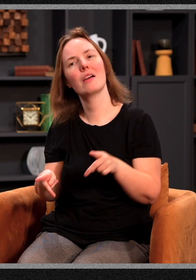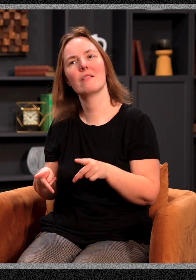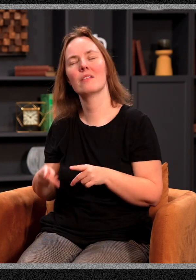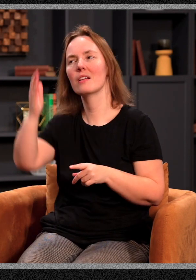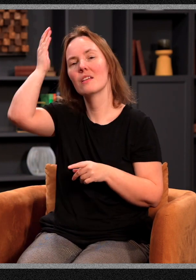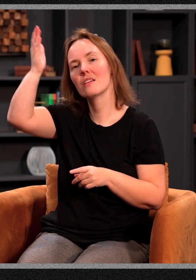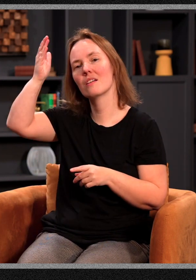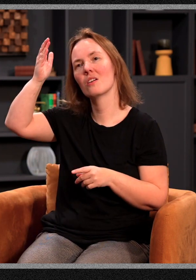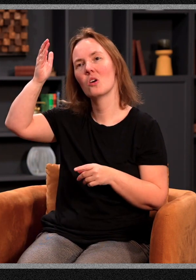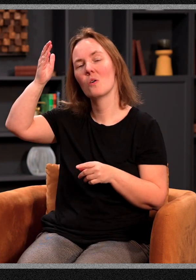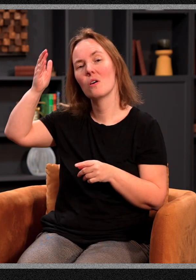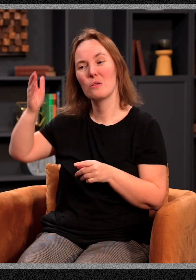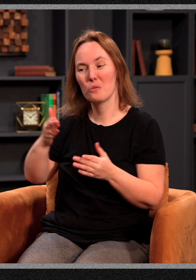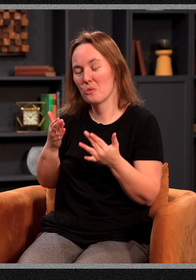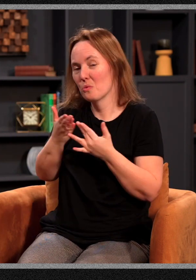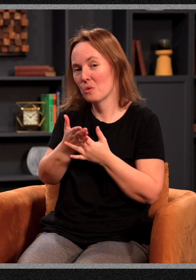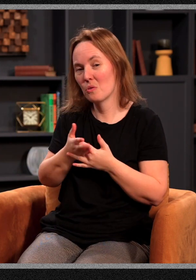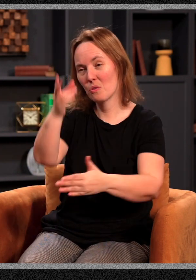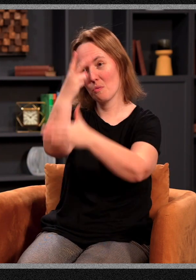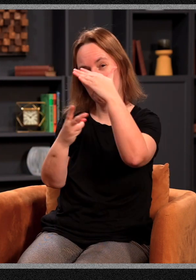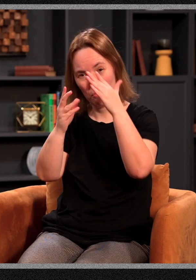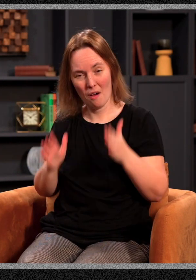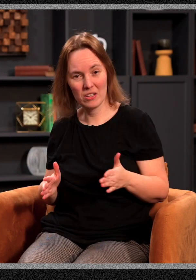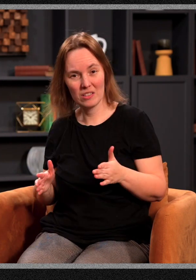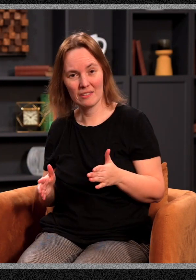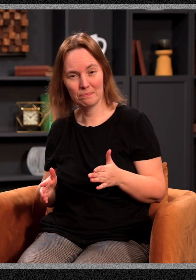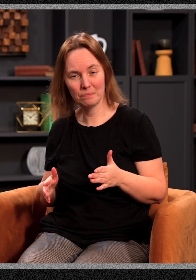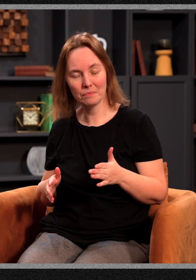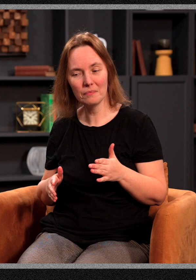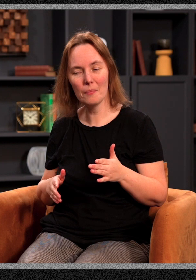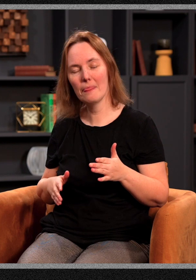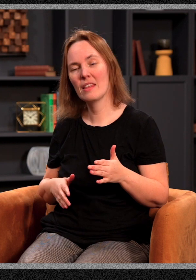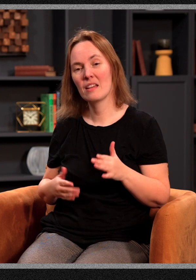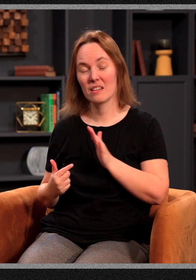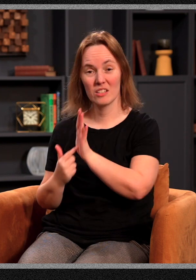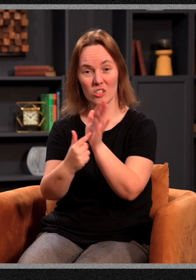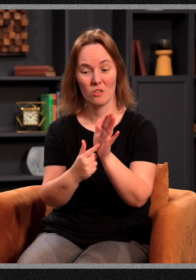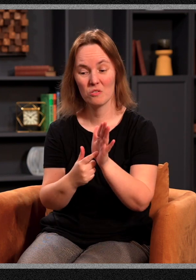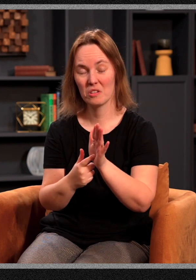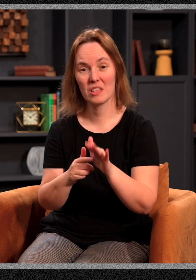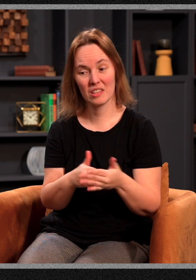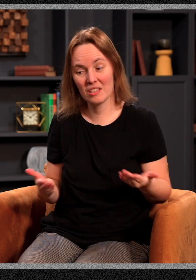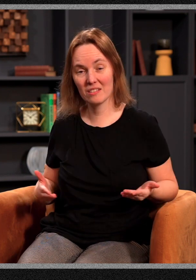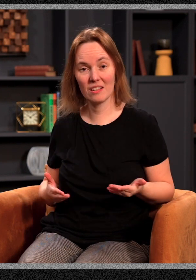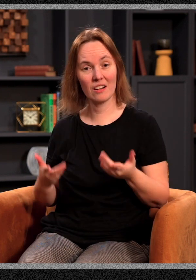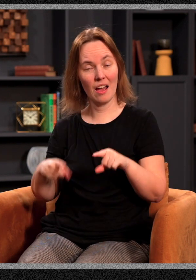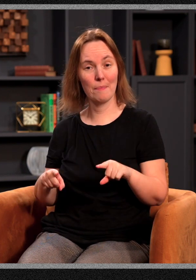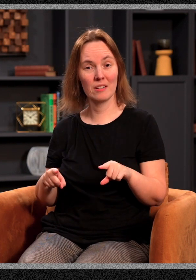went on a limb, and thousands of years ago, through the prophets and through the apostles, he revealed various things that are going to be happening in the world, especially